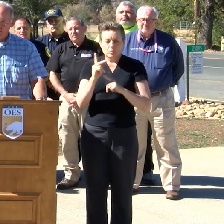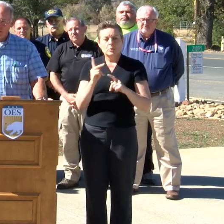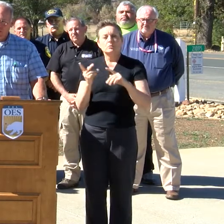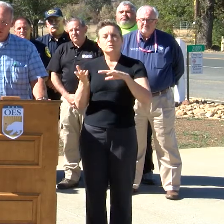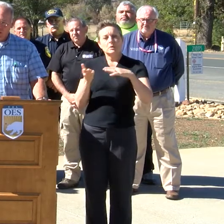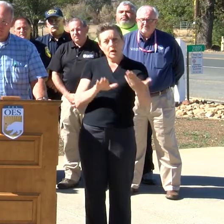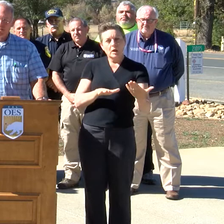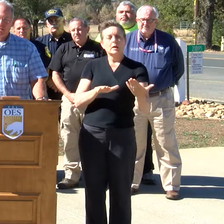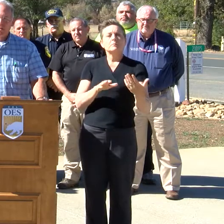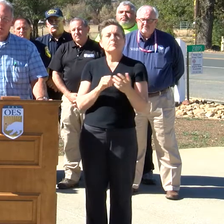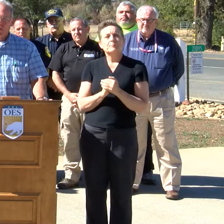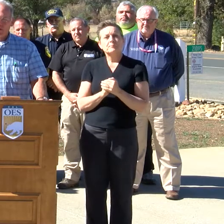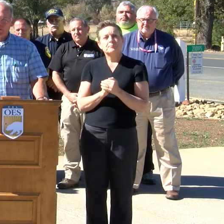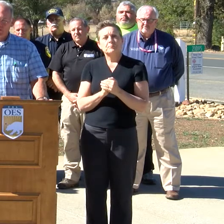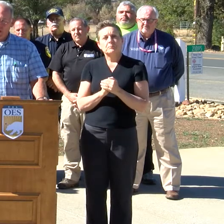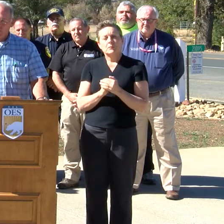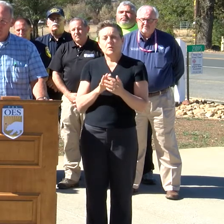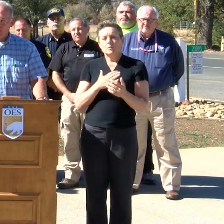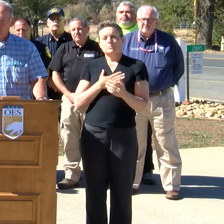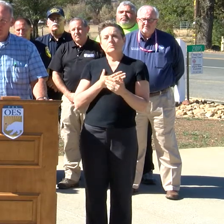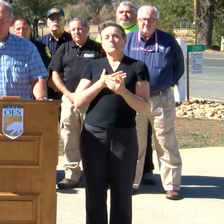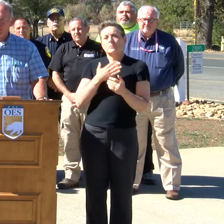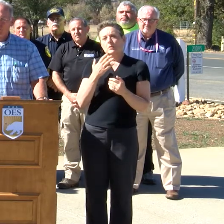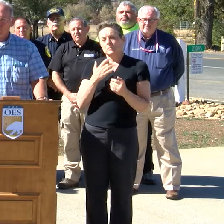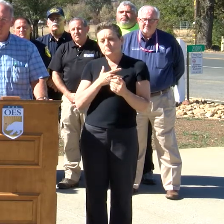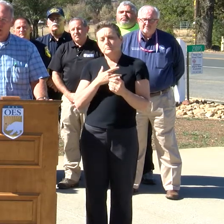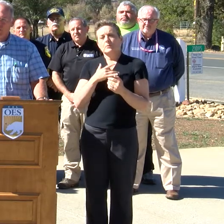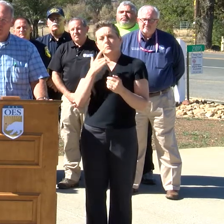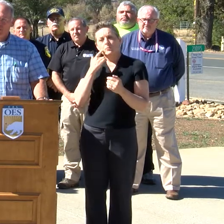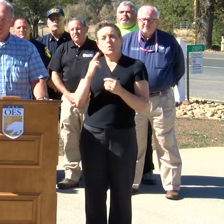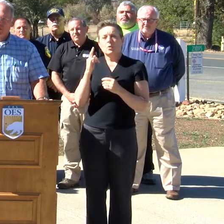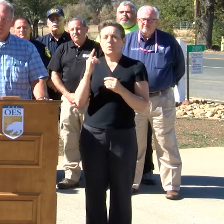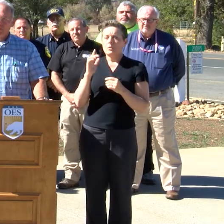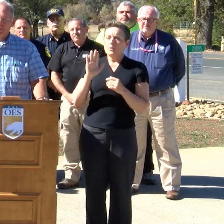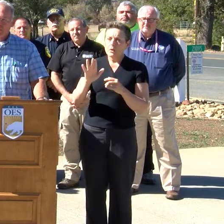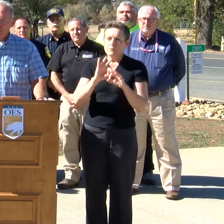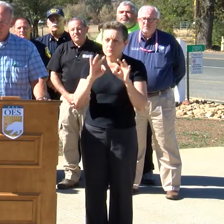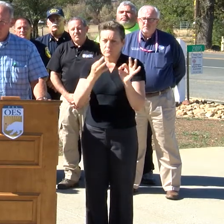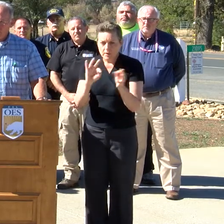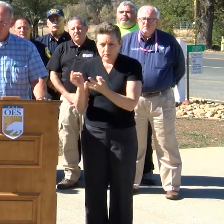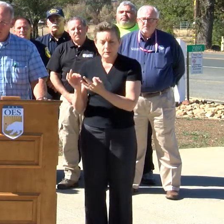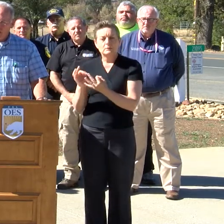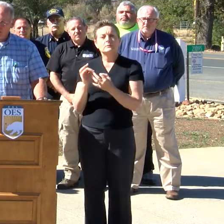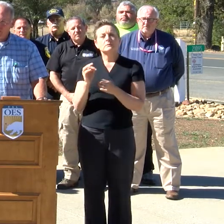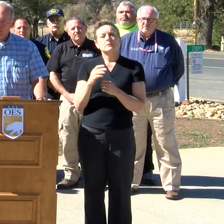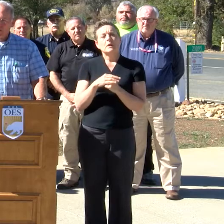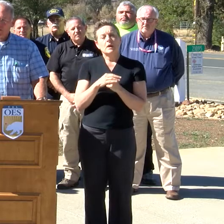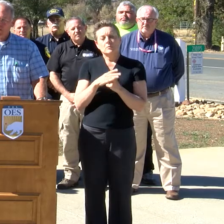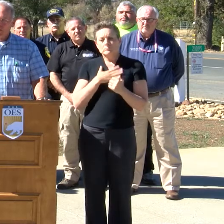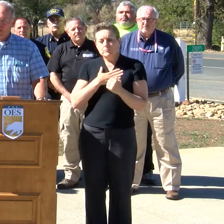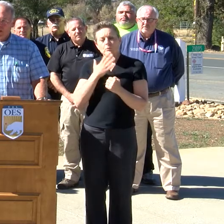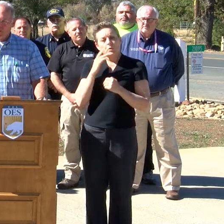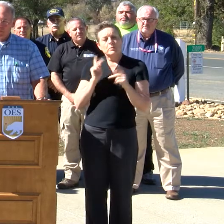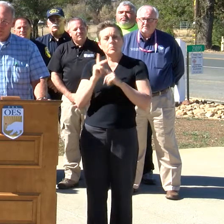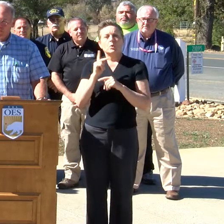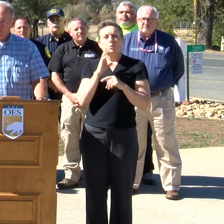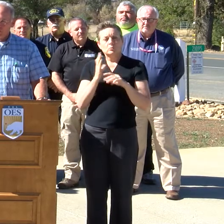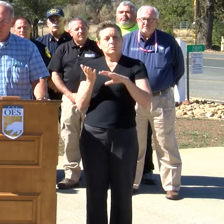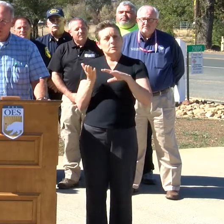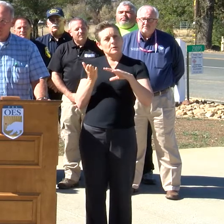can say is our hearts go out to the family members of those who lost their lives. The